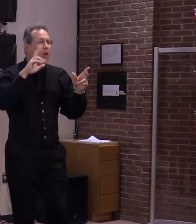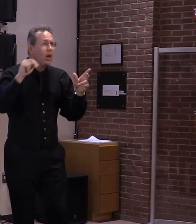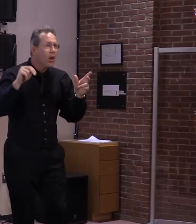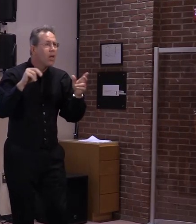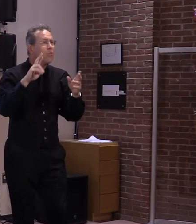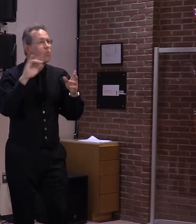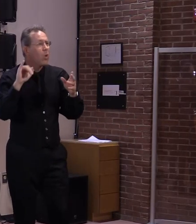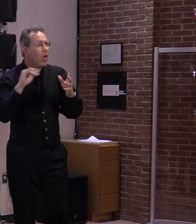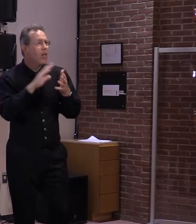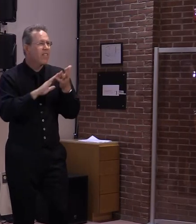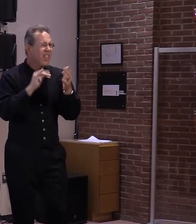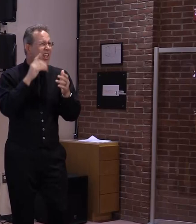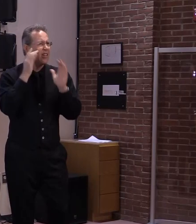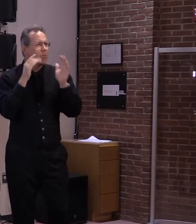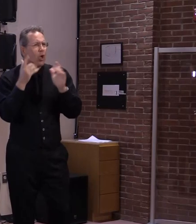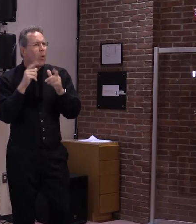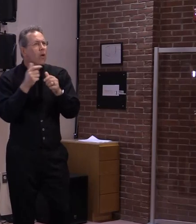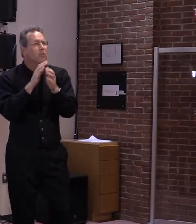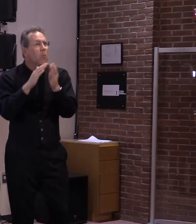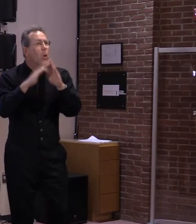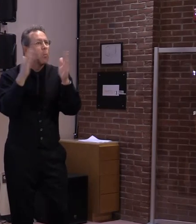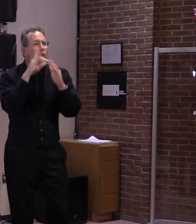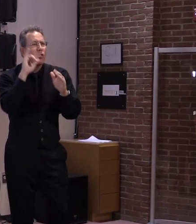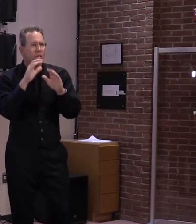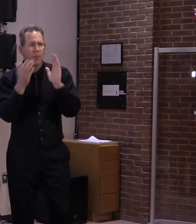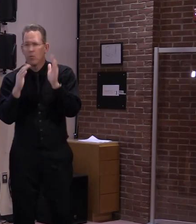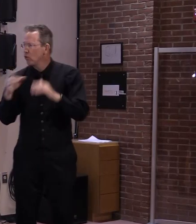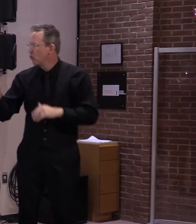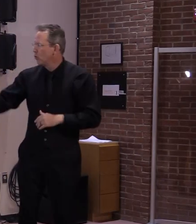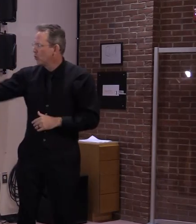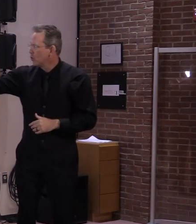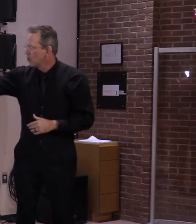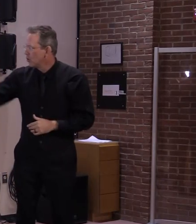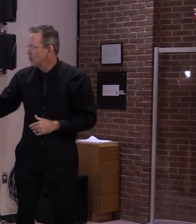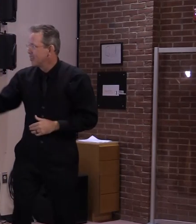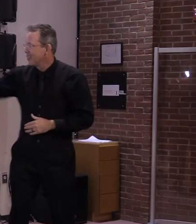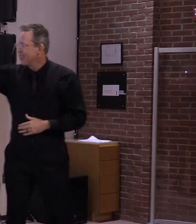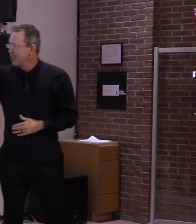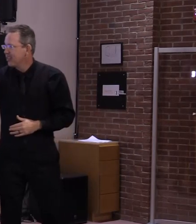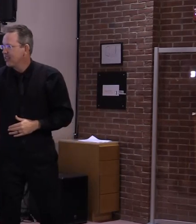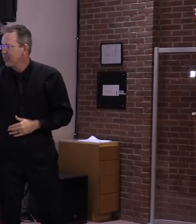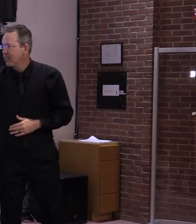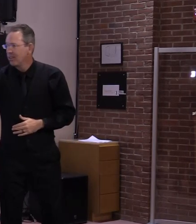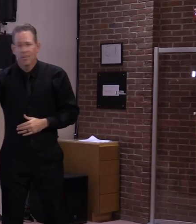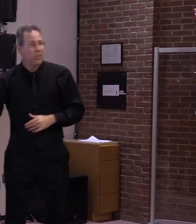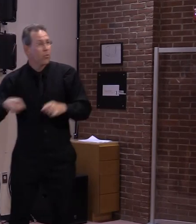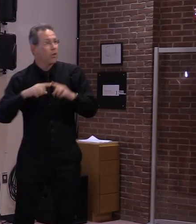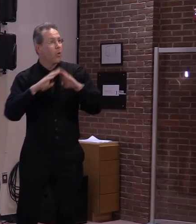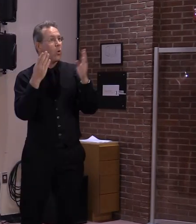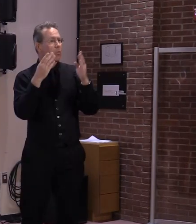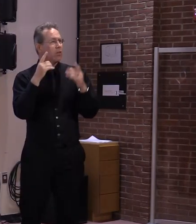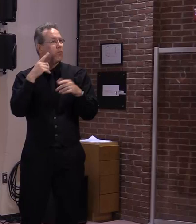And in each case, they have continued to see their cases, hospitalizations, and deaths trend down. All of these point